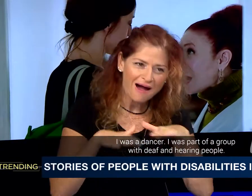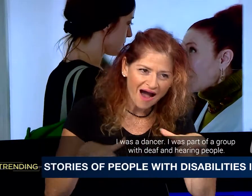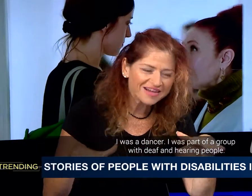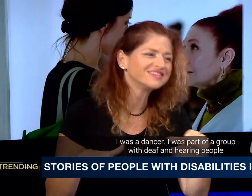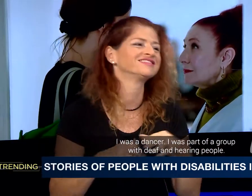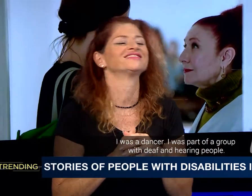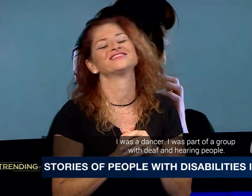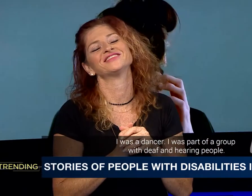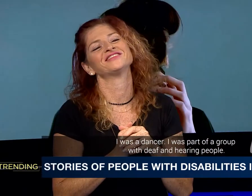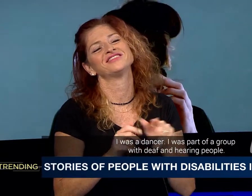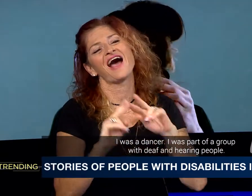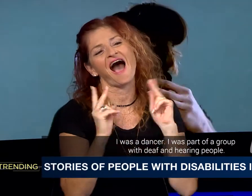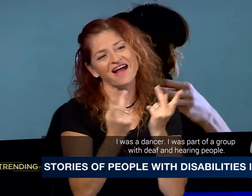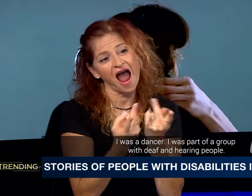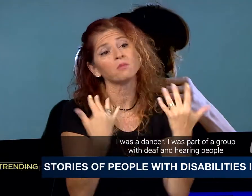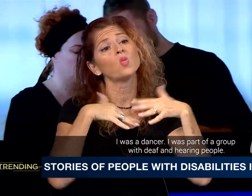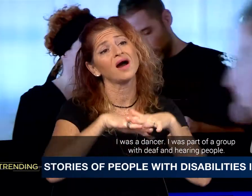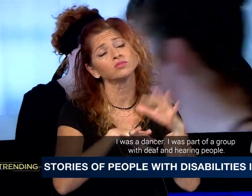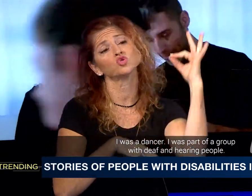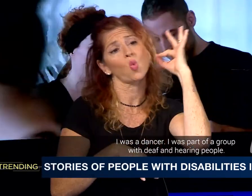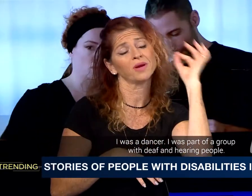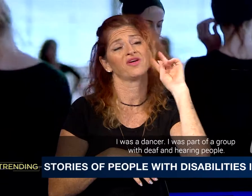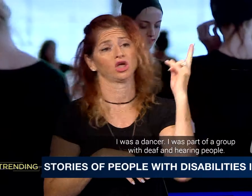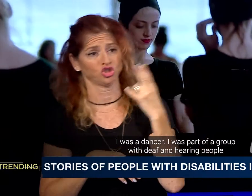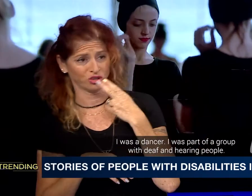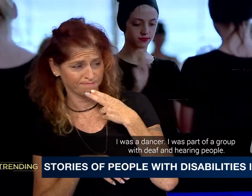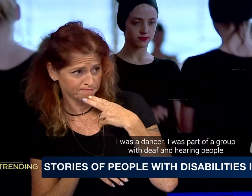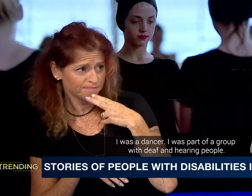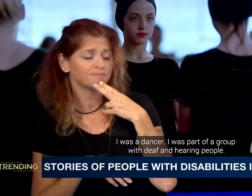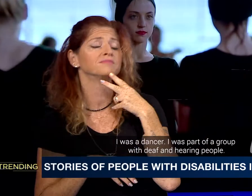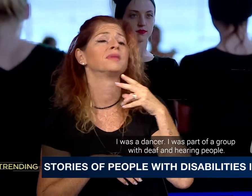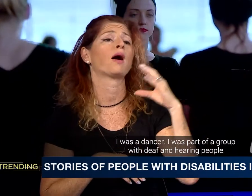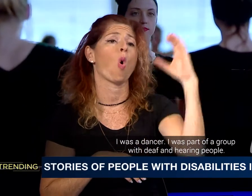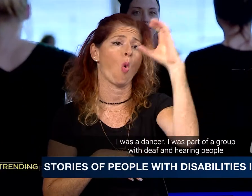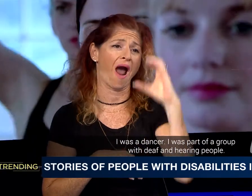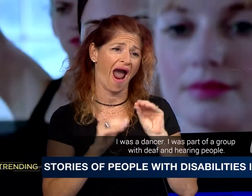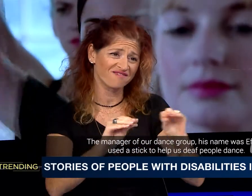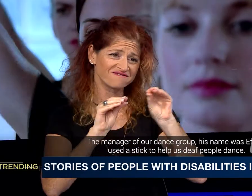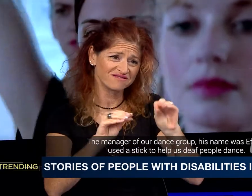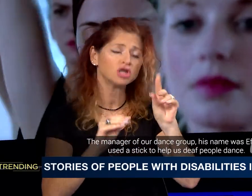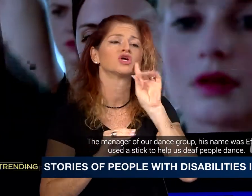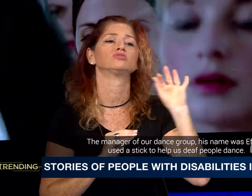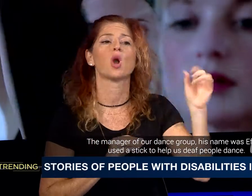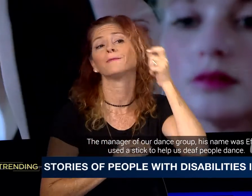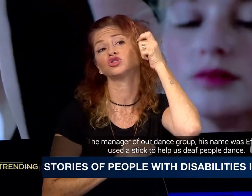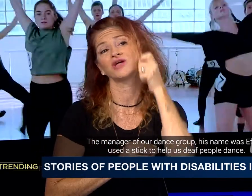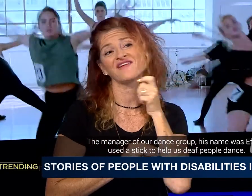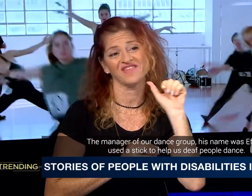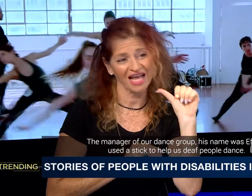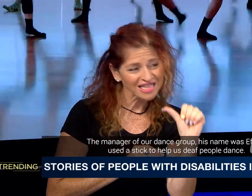was a part of a group. It was in the group. There were deaf and hearing people. And the manager of the